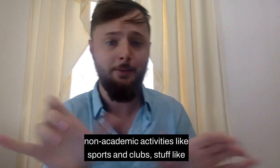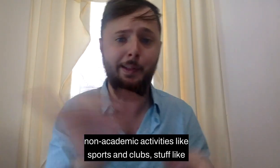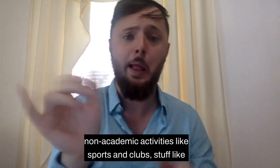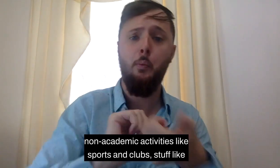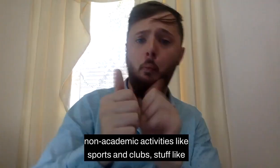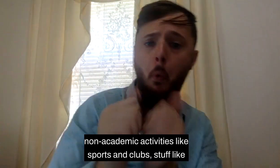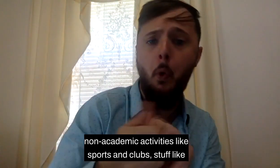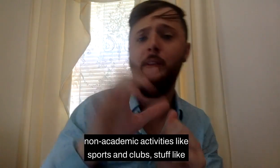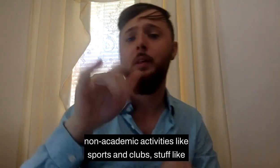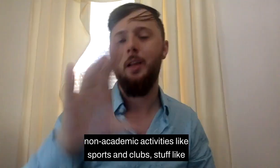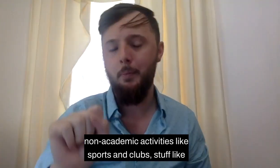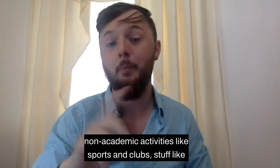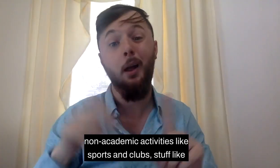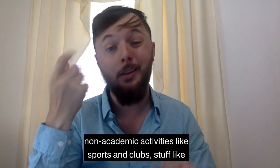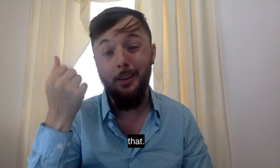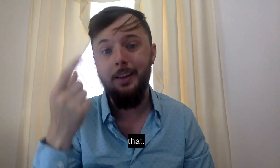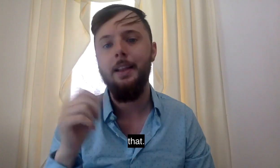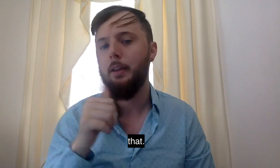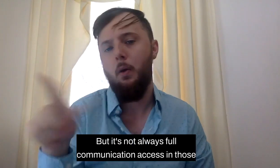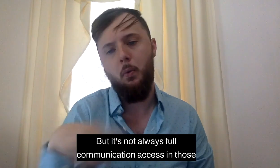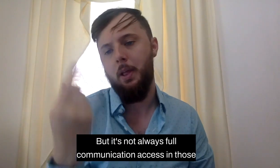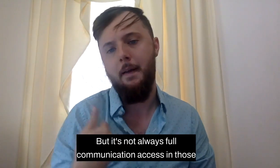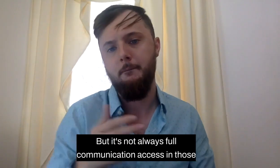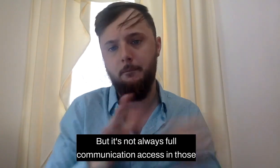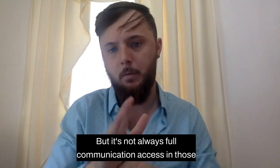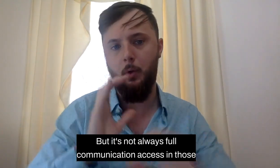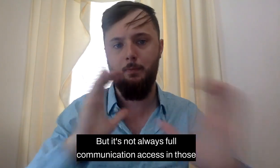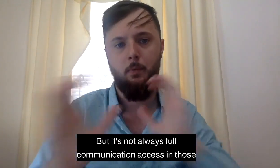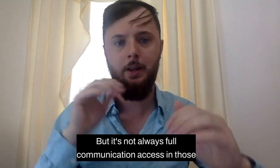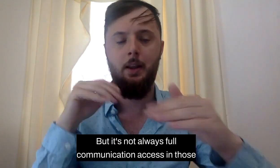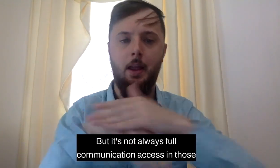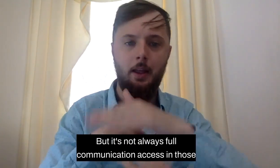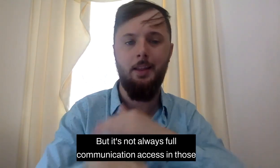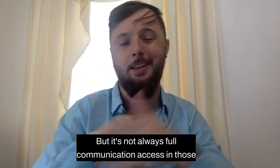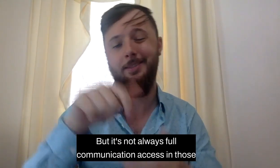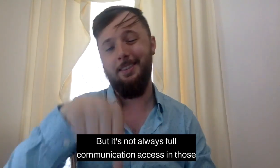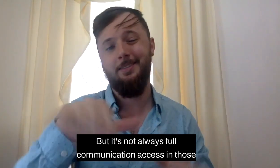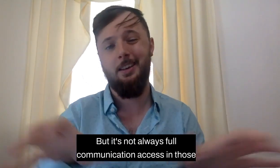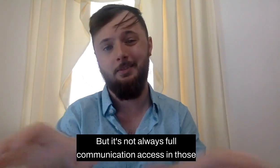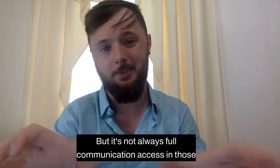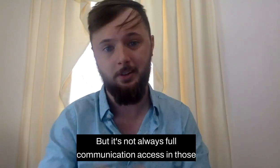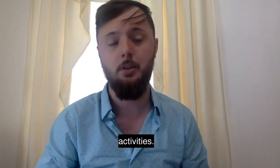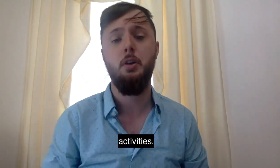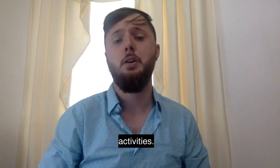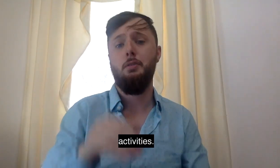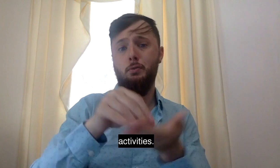like sports, clubs, stuff like that. But it's not always full communication access in those activities.